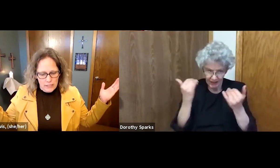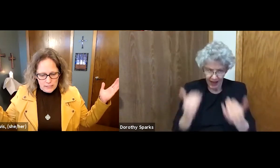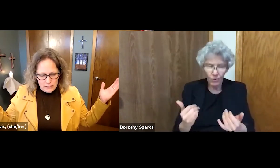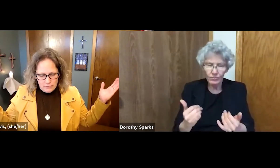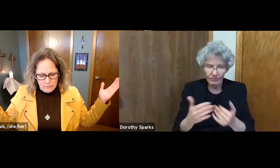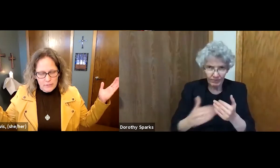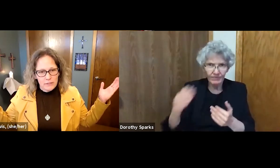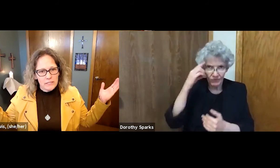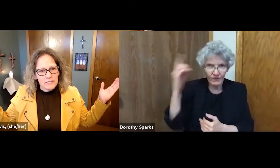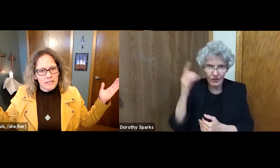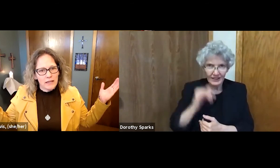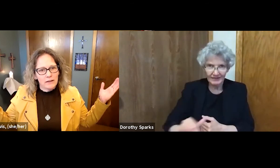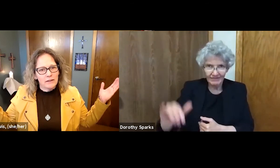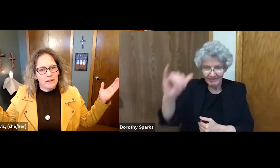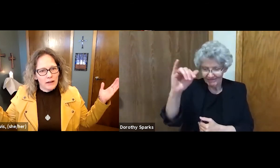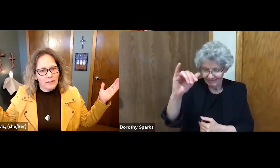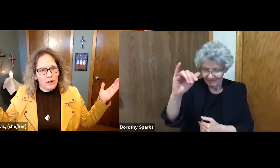this day and always.